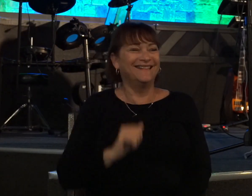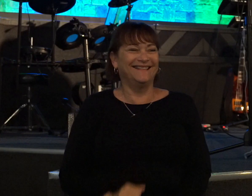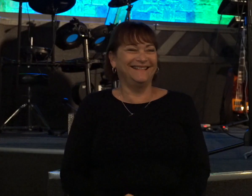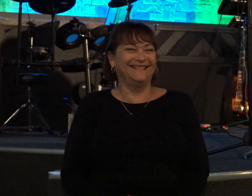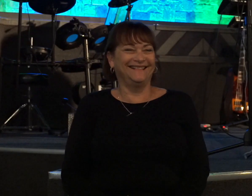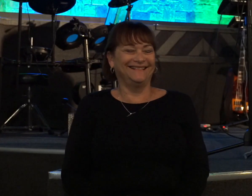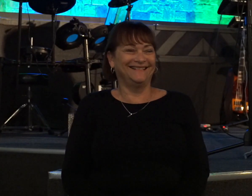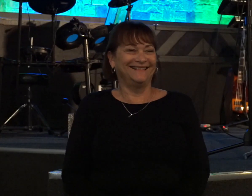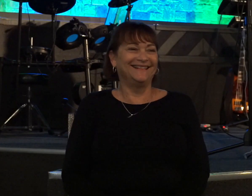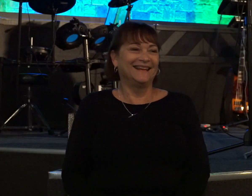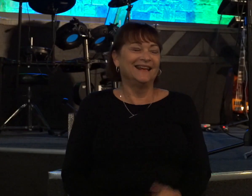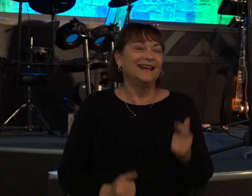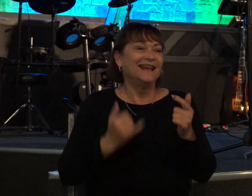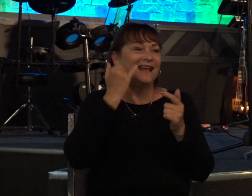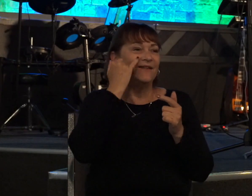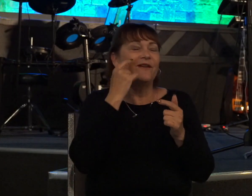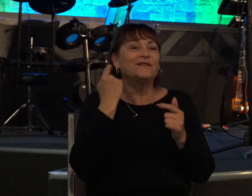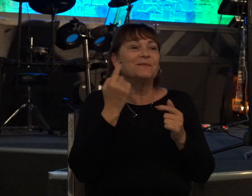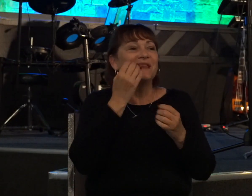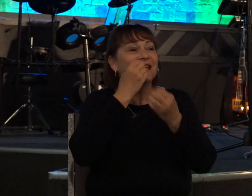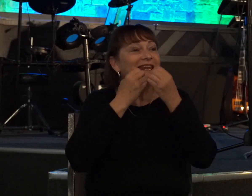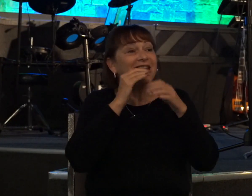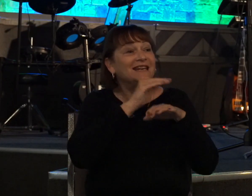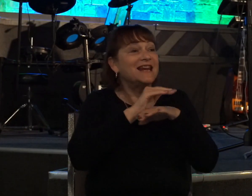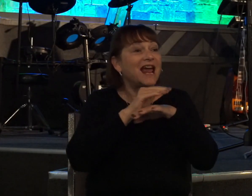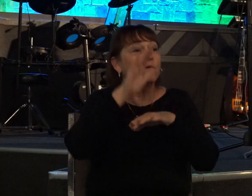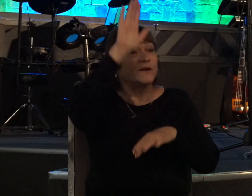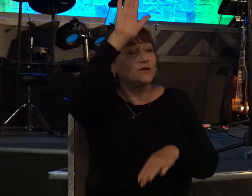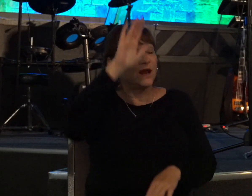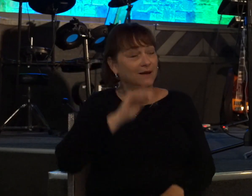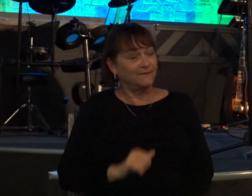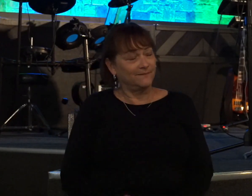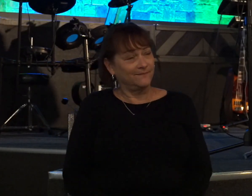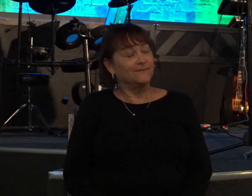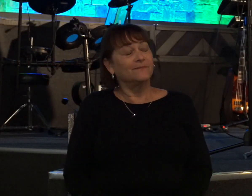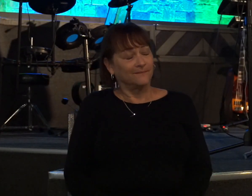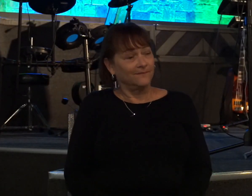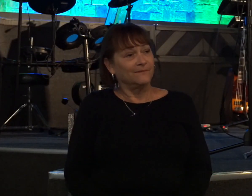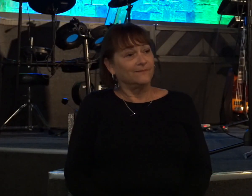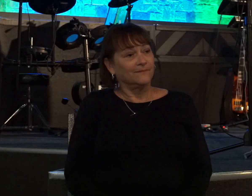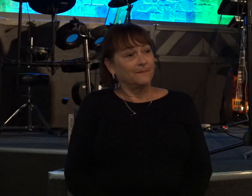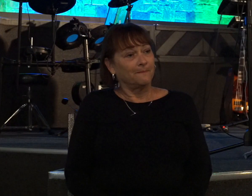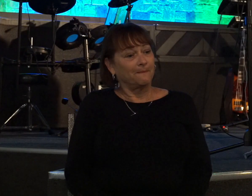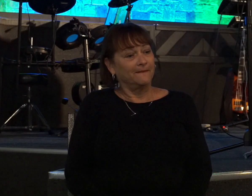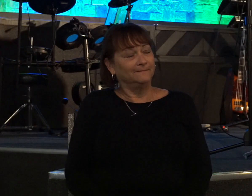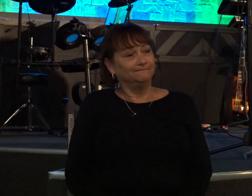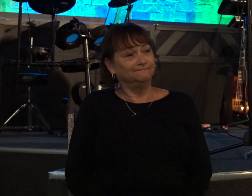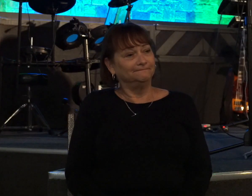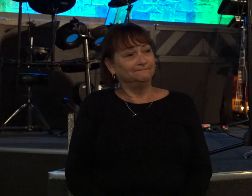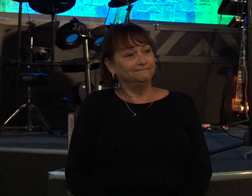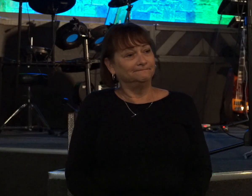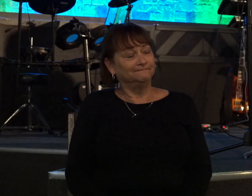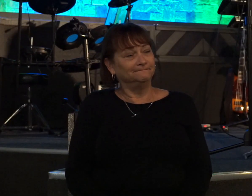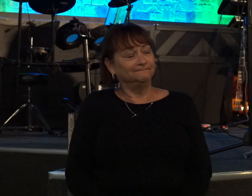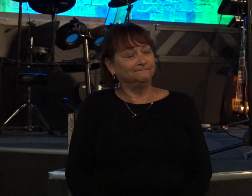raise your hand if you have something to eat tonight right the list goes on and on